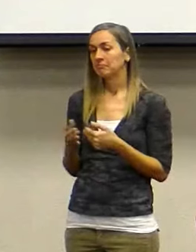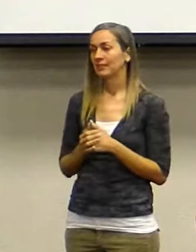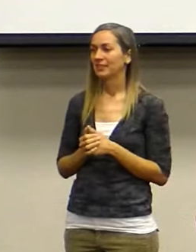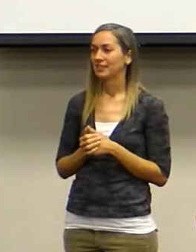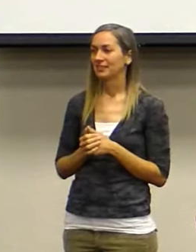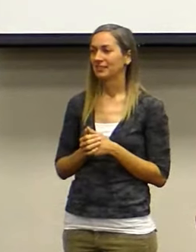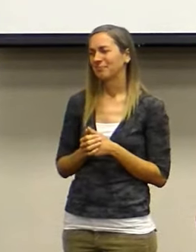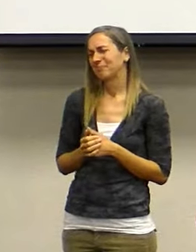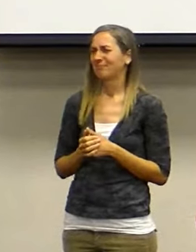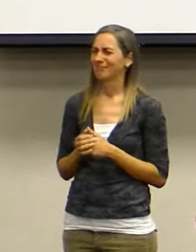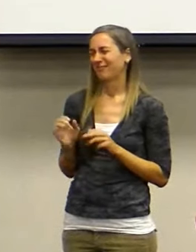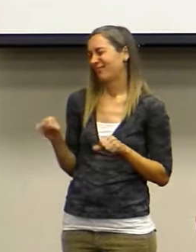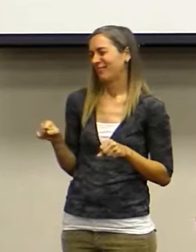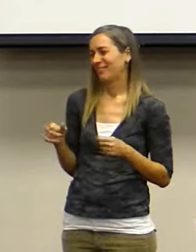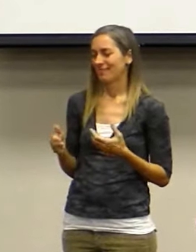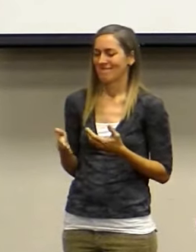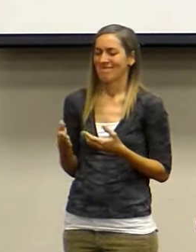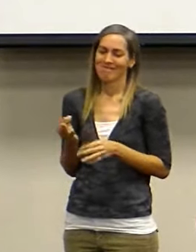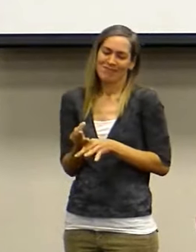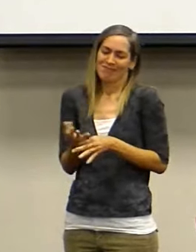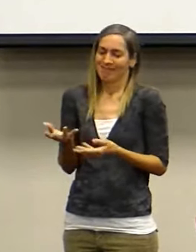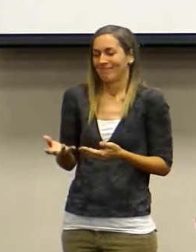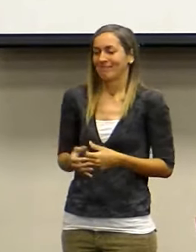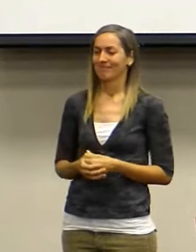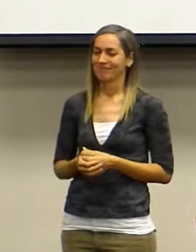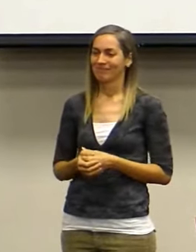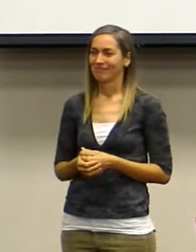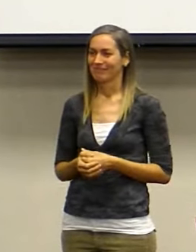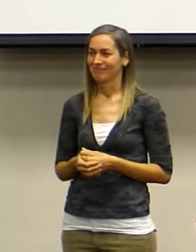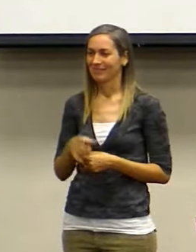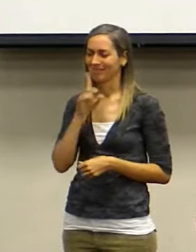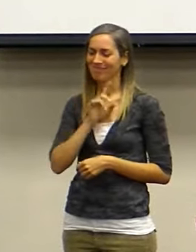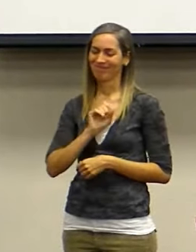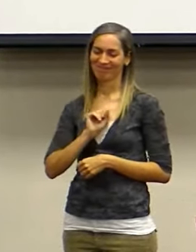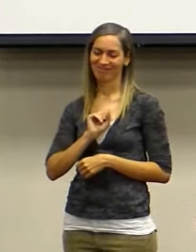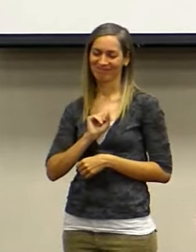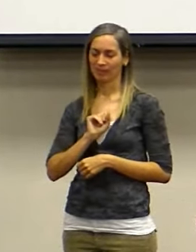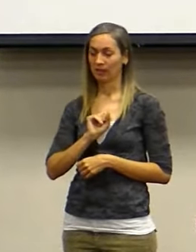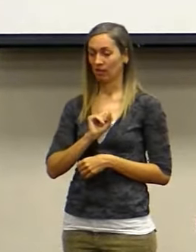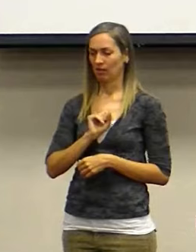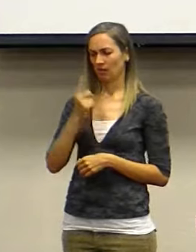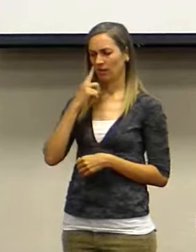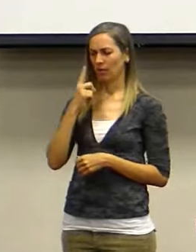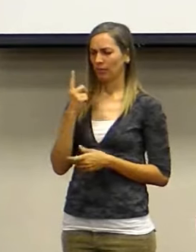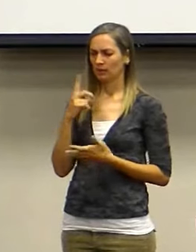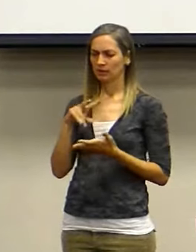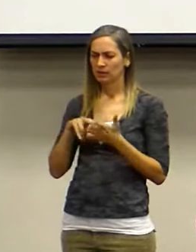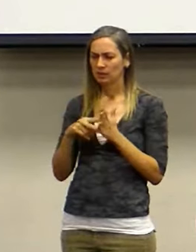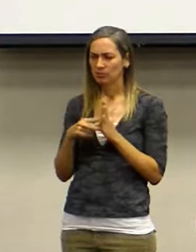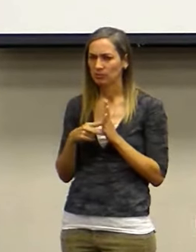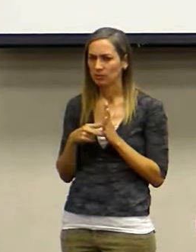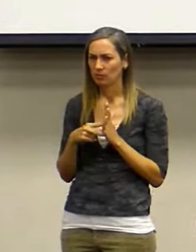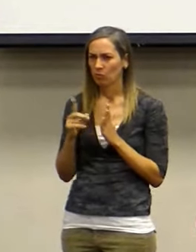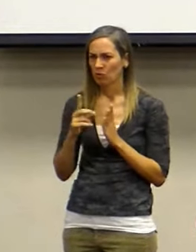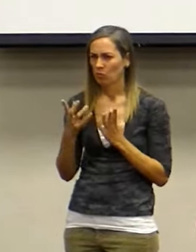You got this, faithfulness. And I was like, wait, what does he mean? Where does want me to go?